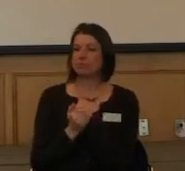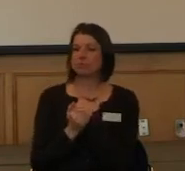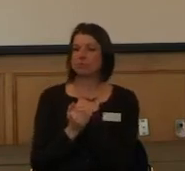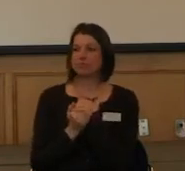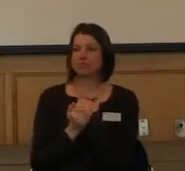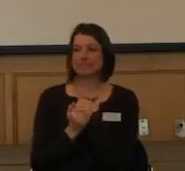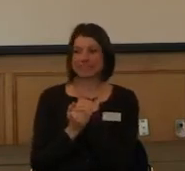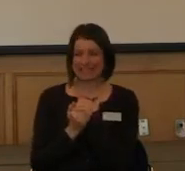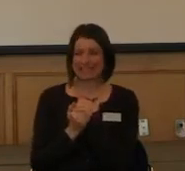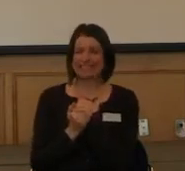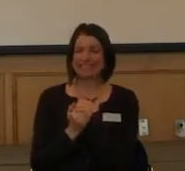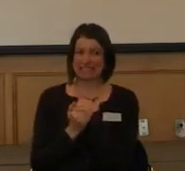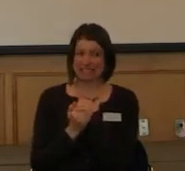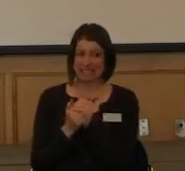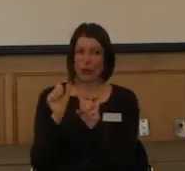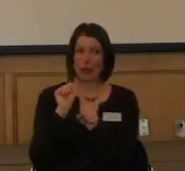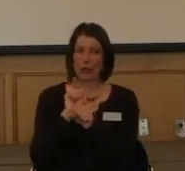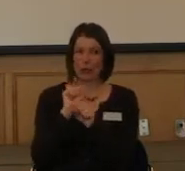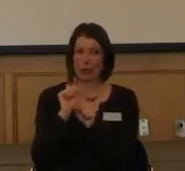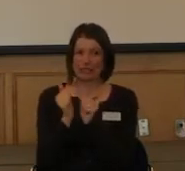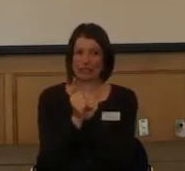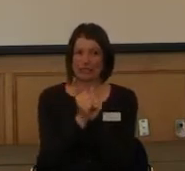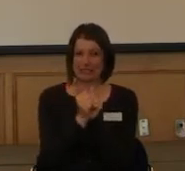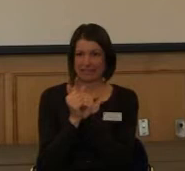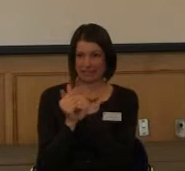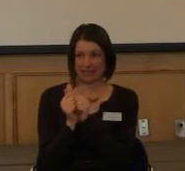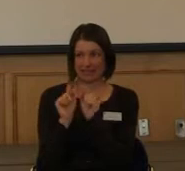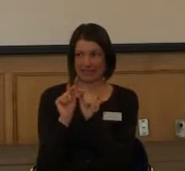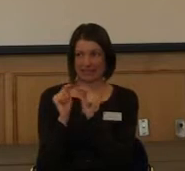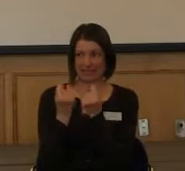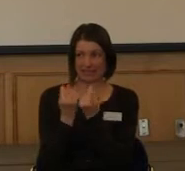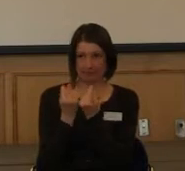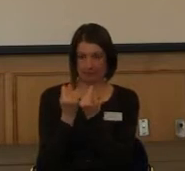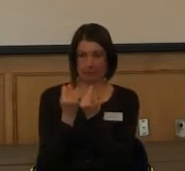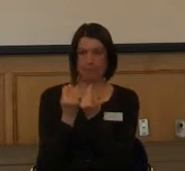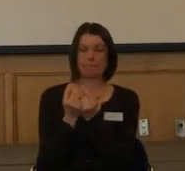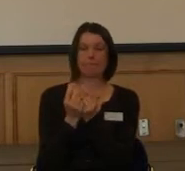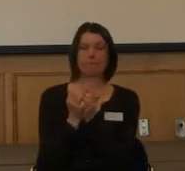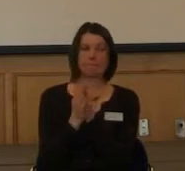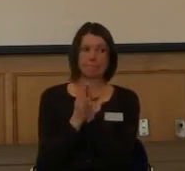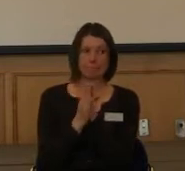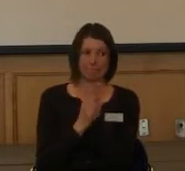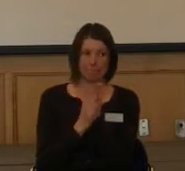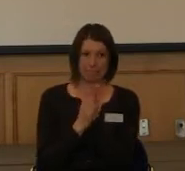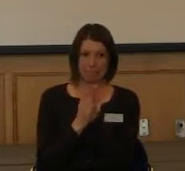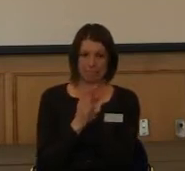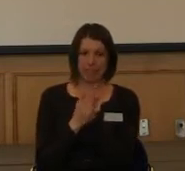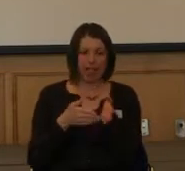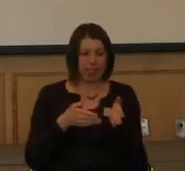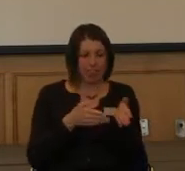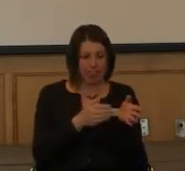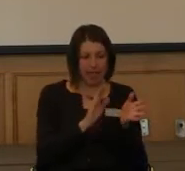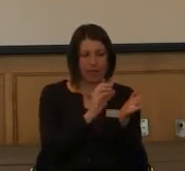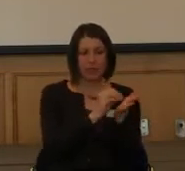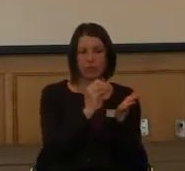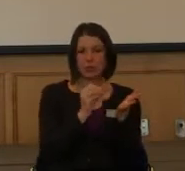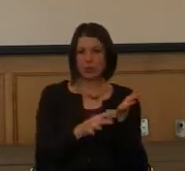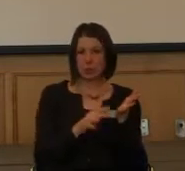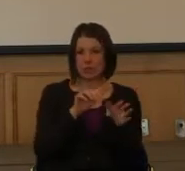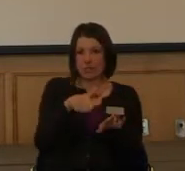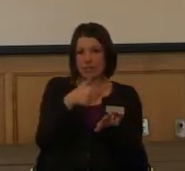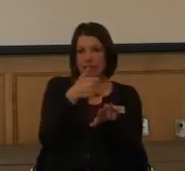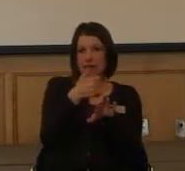you know, working together as a pair. And, you know, let the student set the tone.